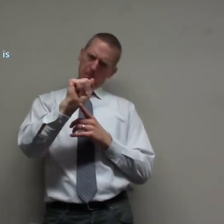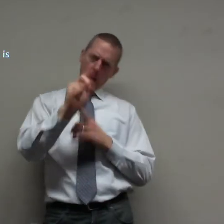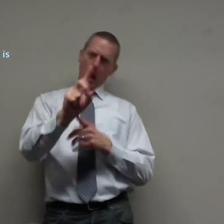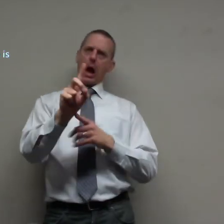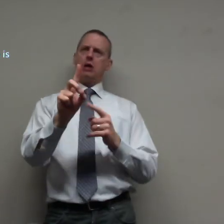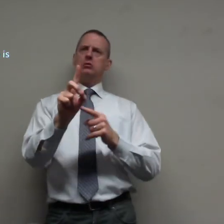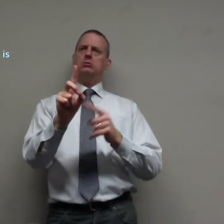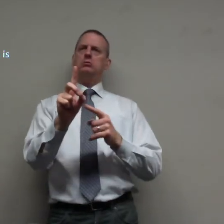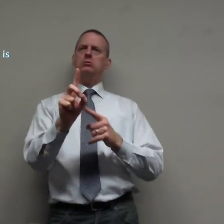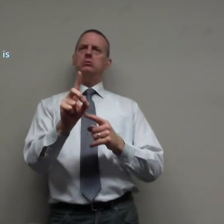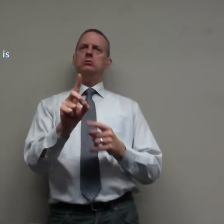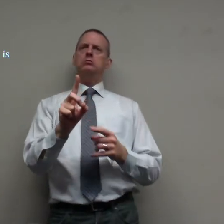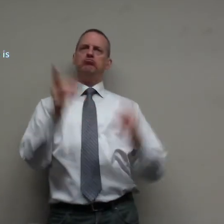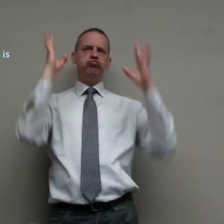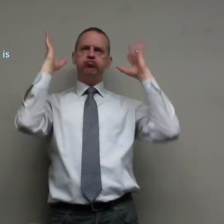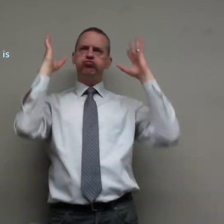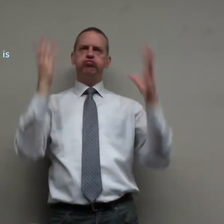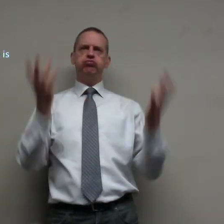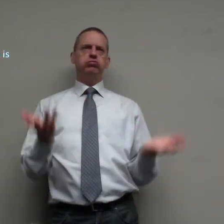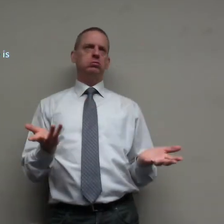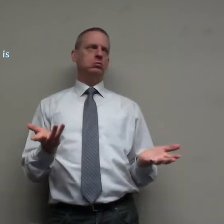all of us are bad terrible